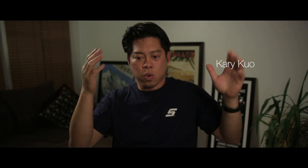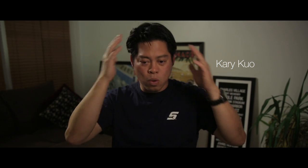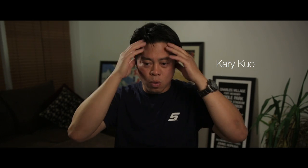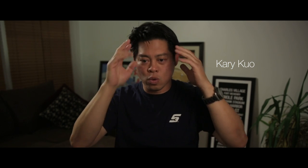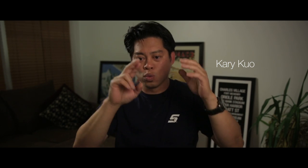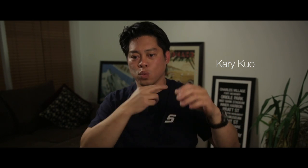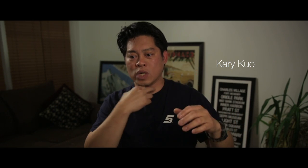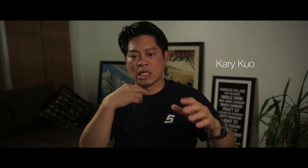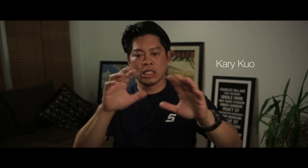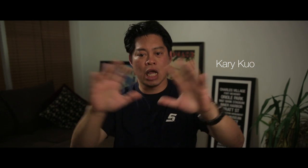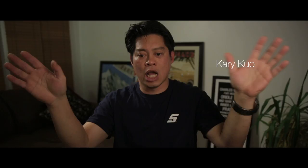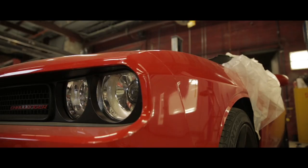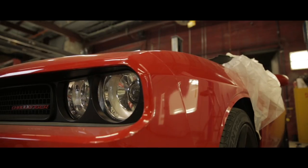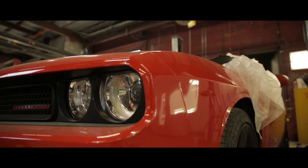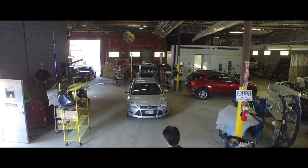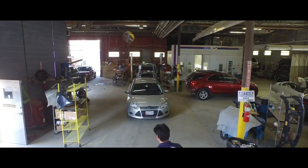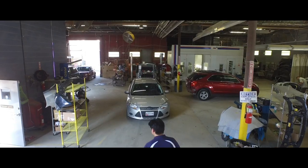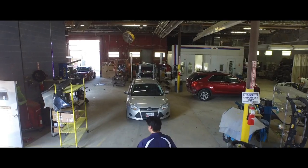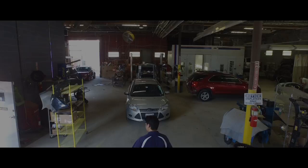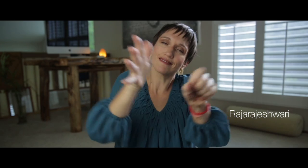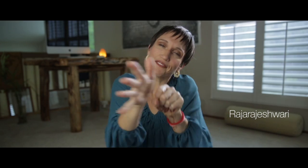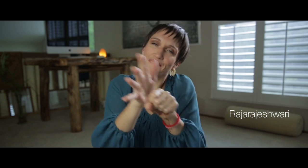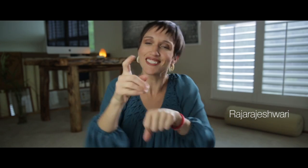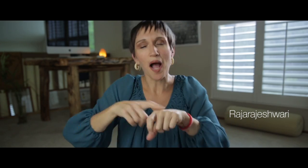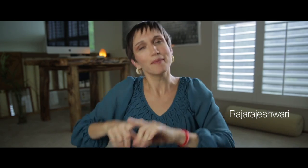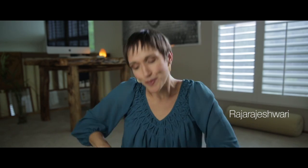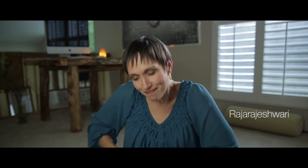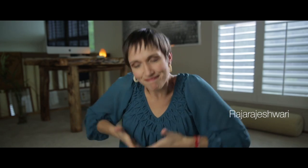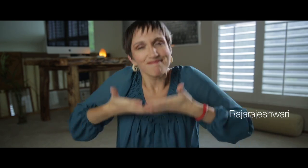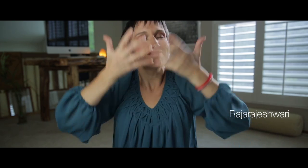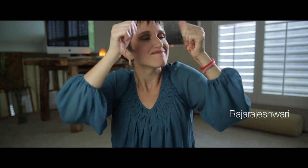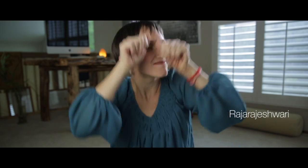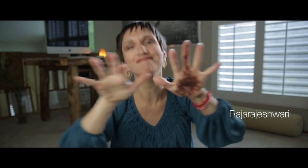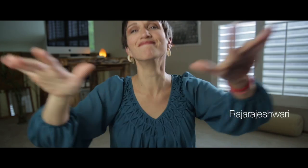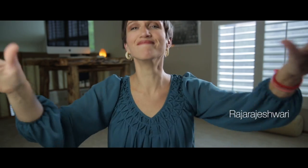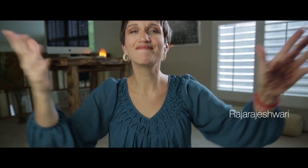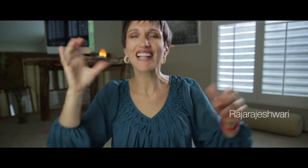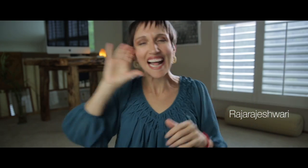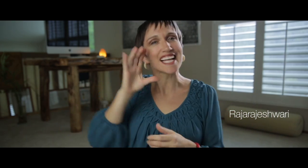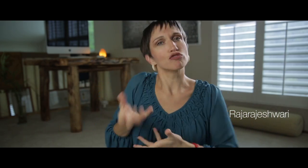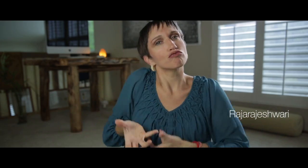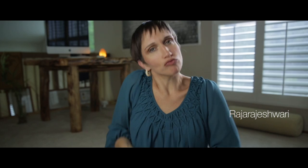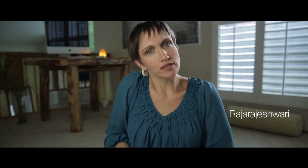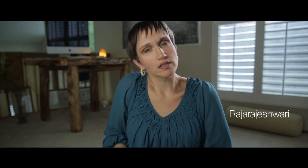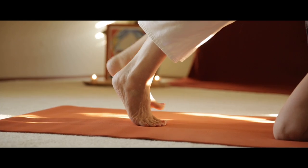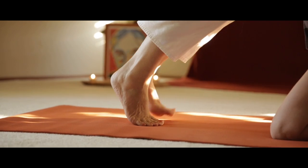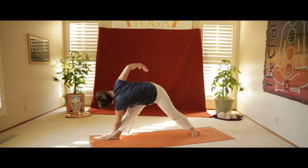told me, oh, it's too risky. Enough of that. It's time for us to bring it out. Let it shine. Listen to and trust it.